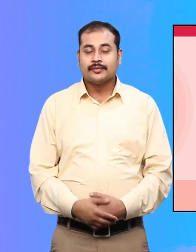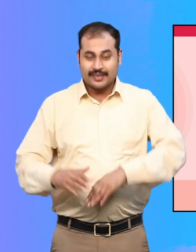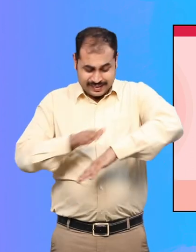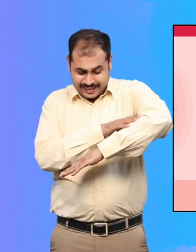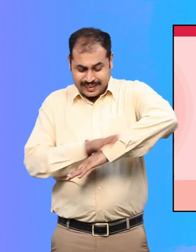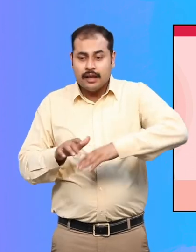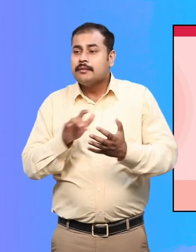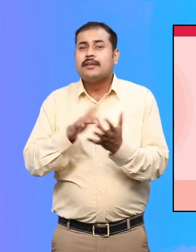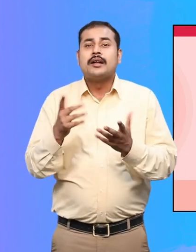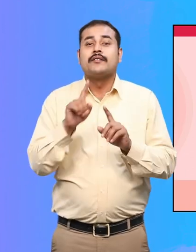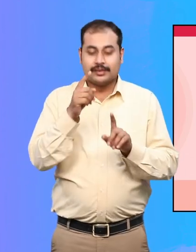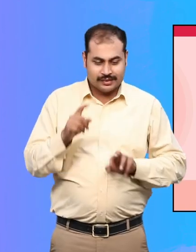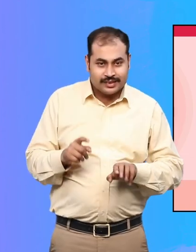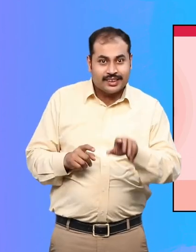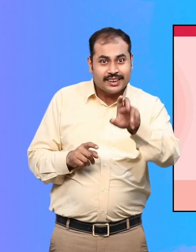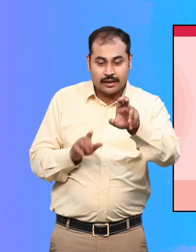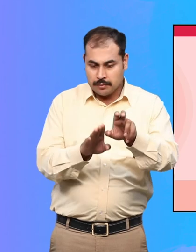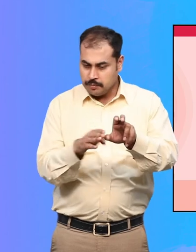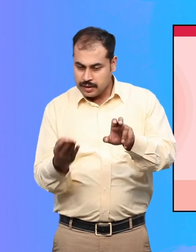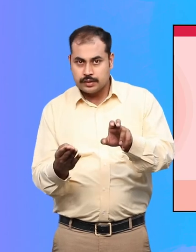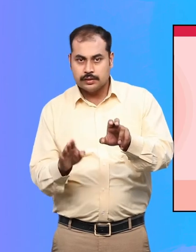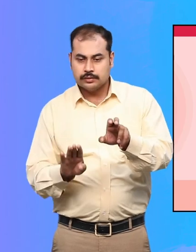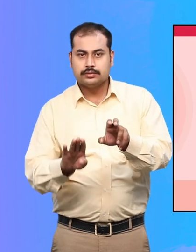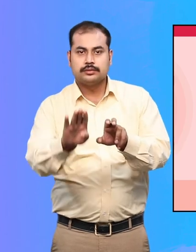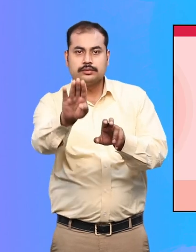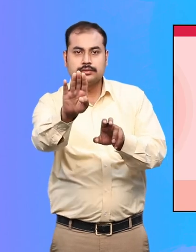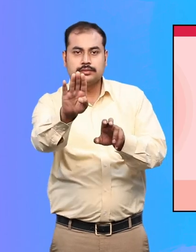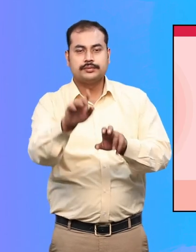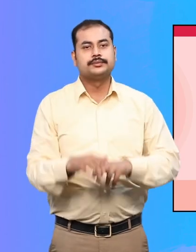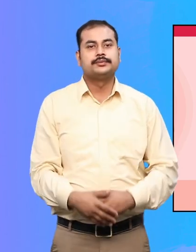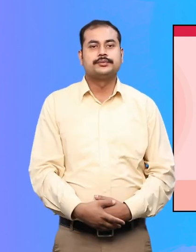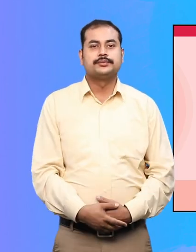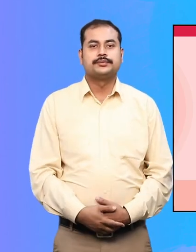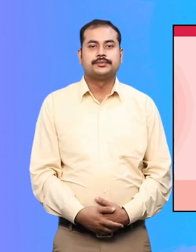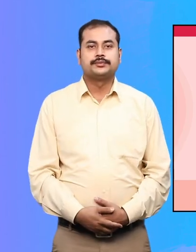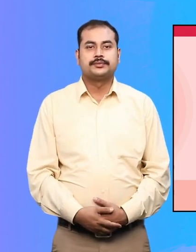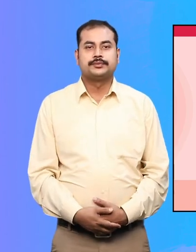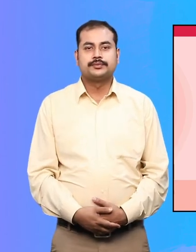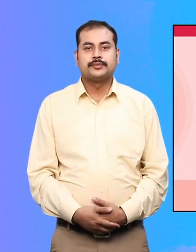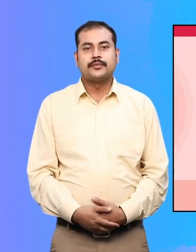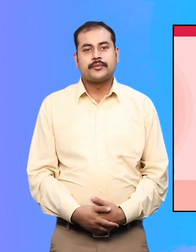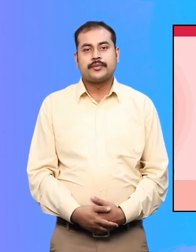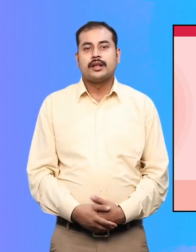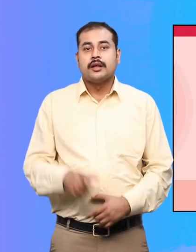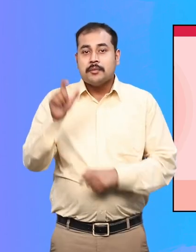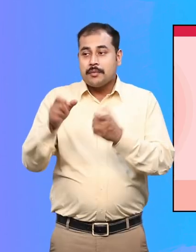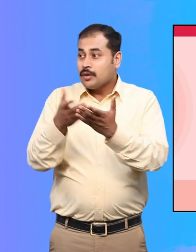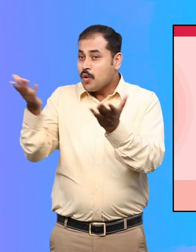Provided with stairs, so that wheelchair users and people with strollers or carts can easily